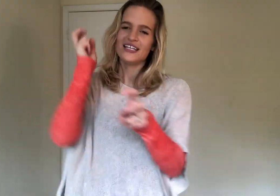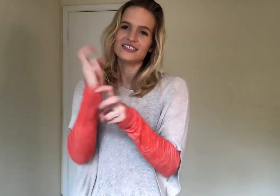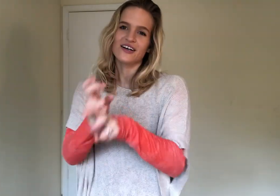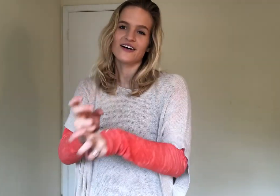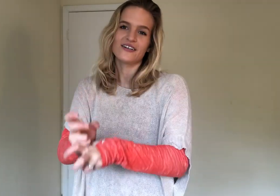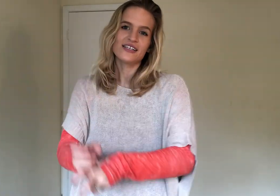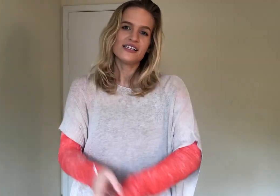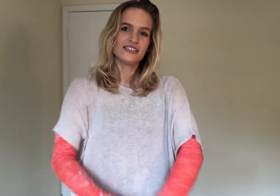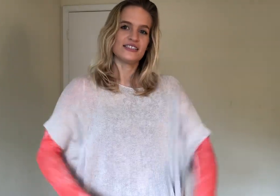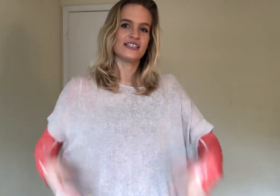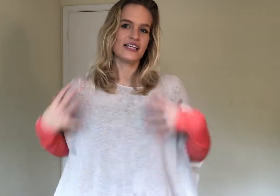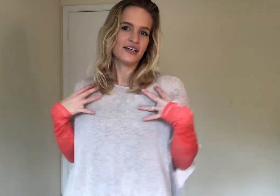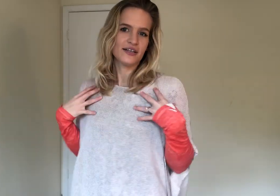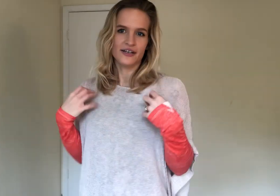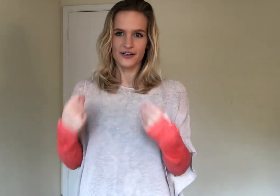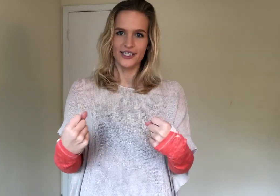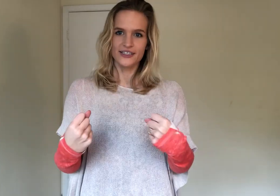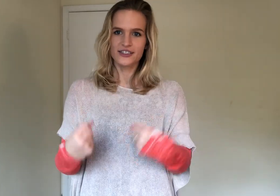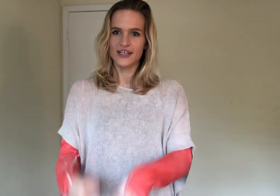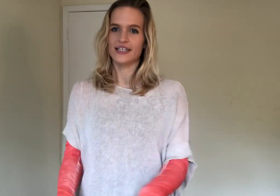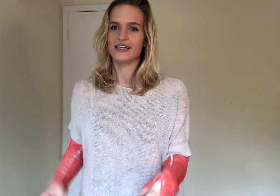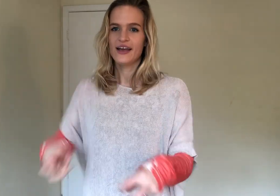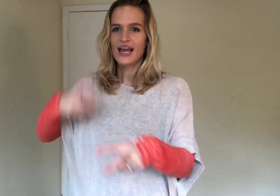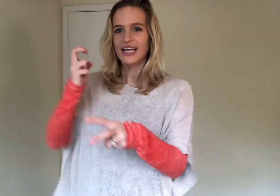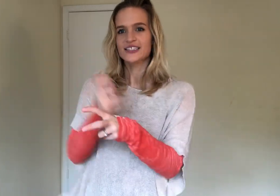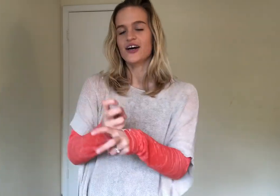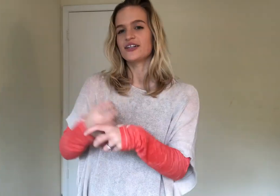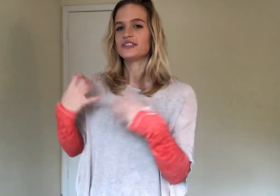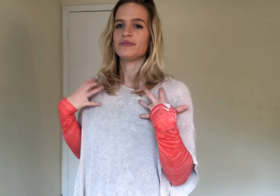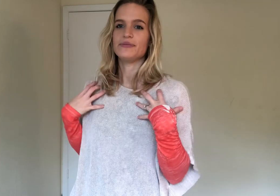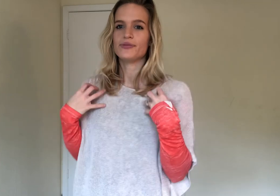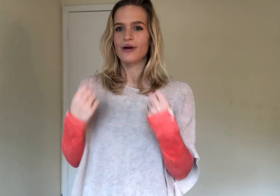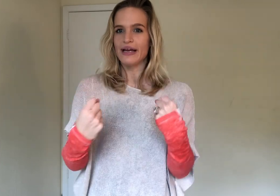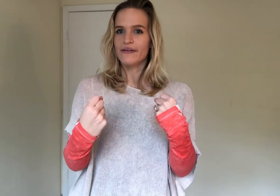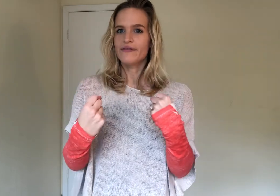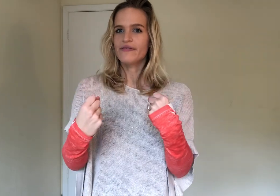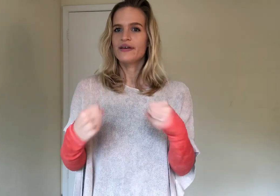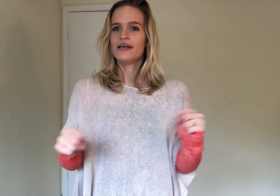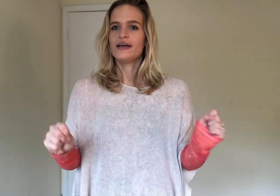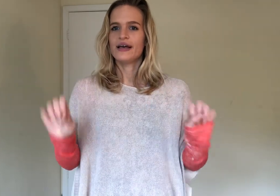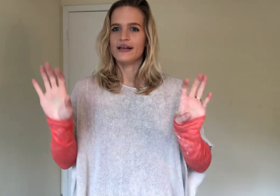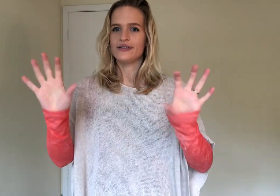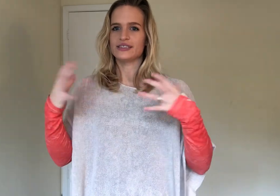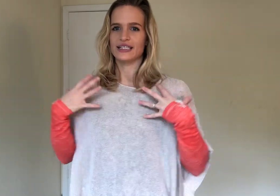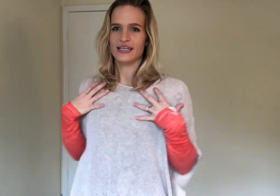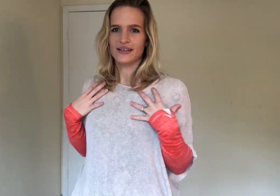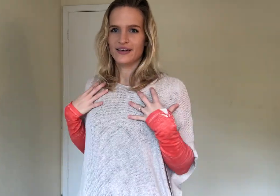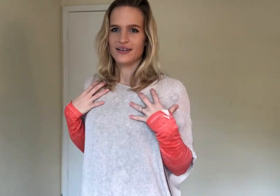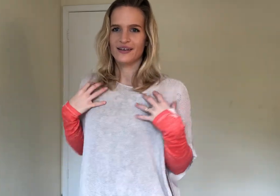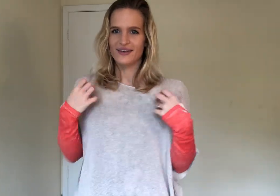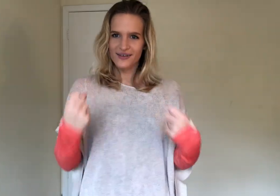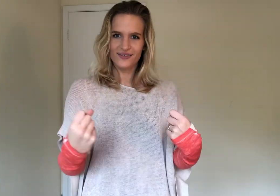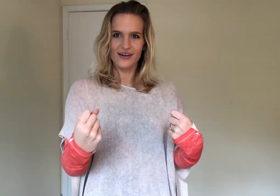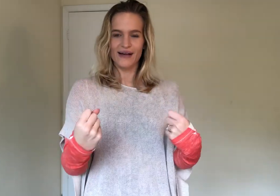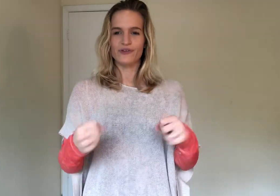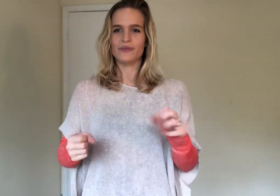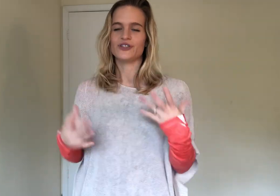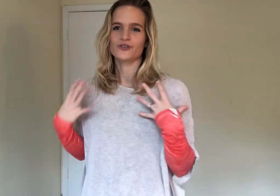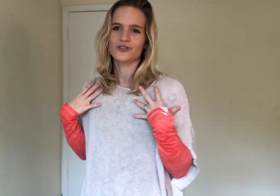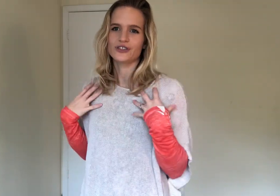It's hard to take courage. did. It's hard to be brave. And you just like grab from your shoulders